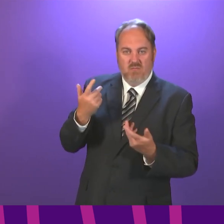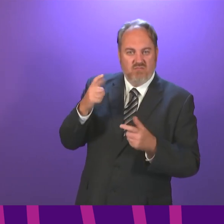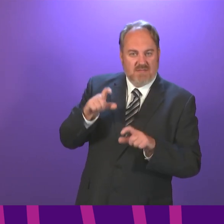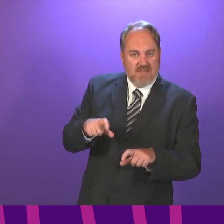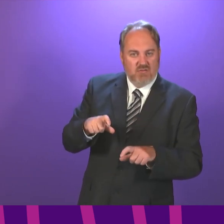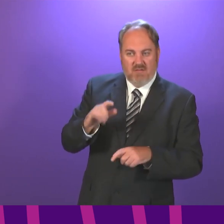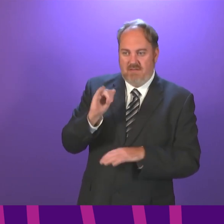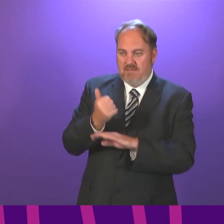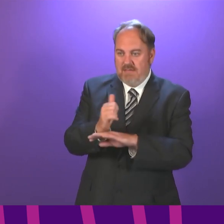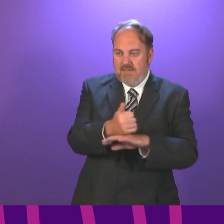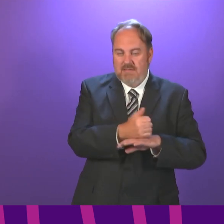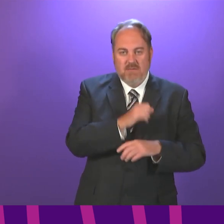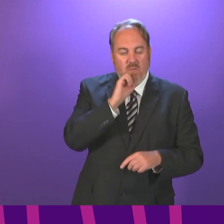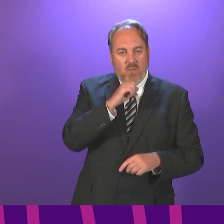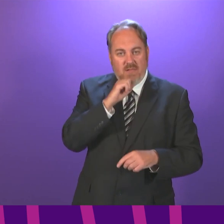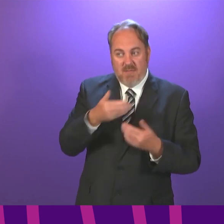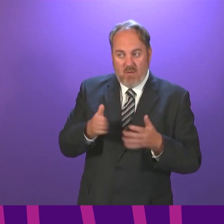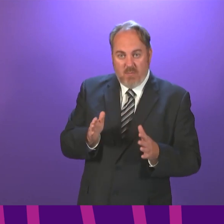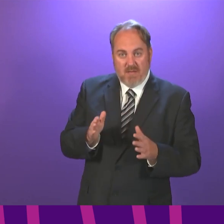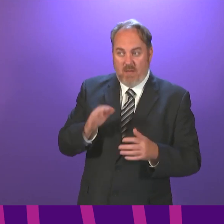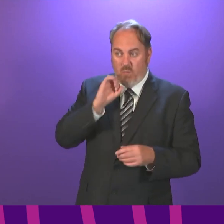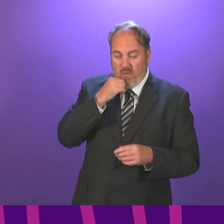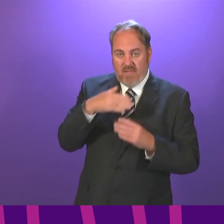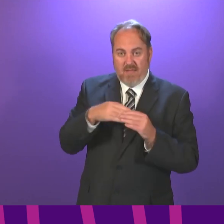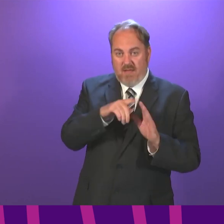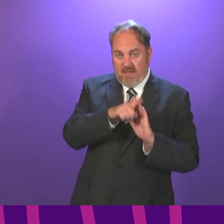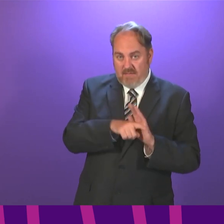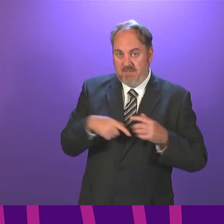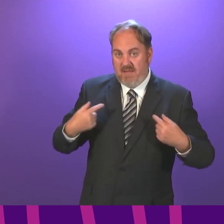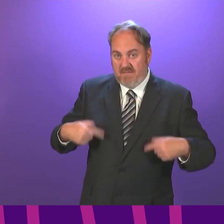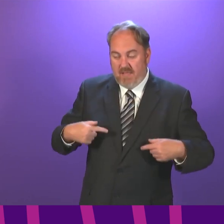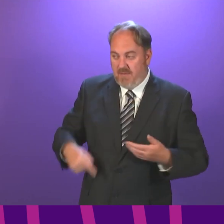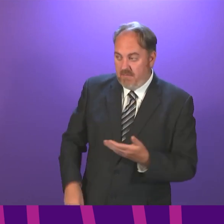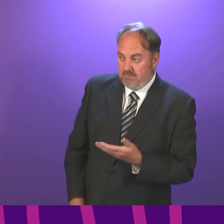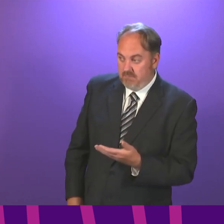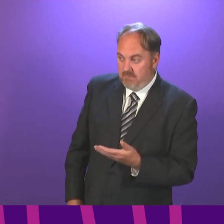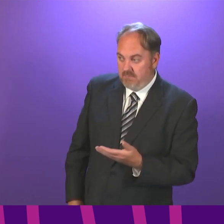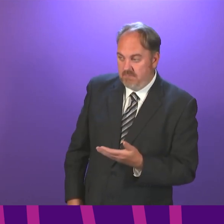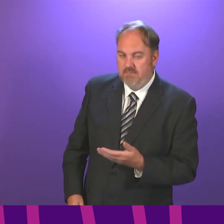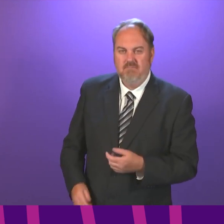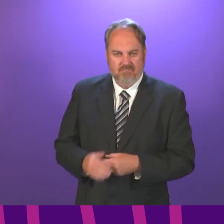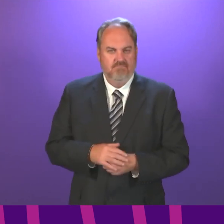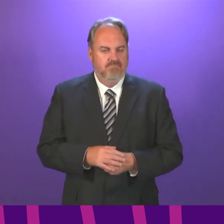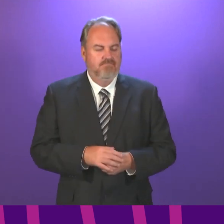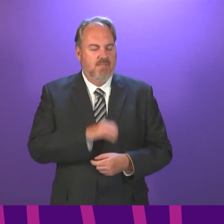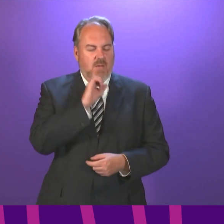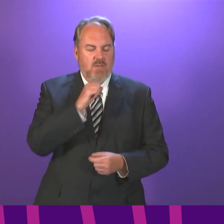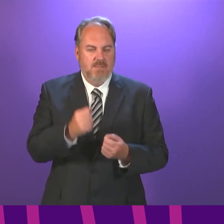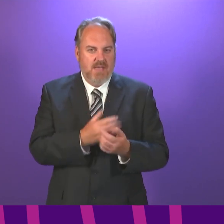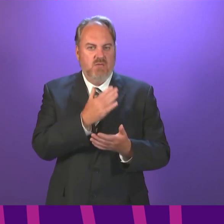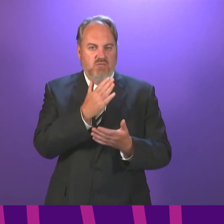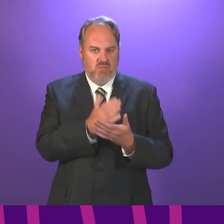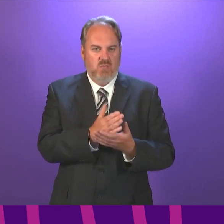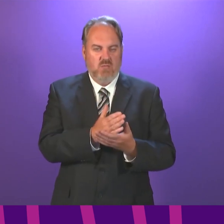ask if that information is now available? Prime Minister will ensure that